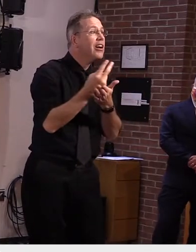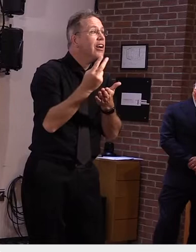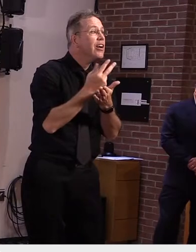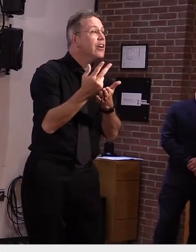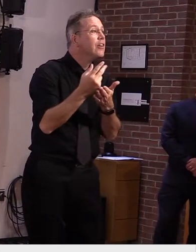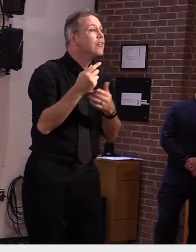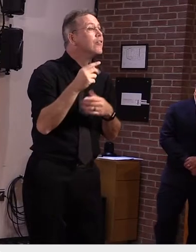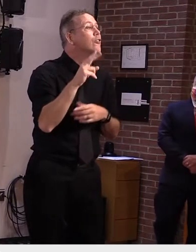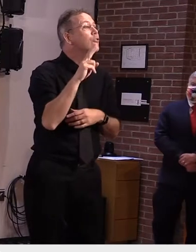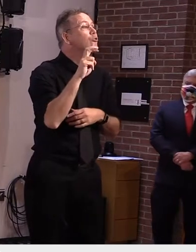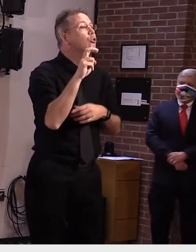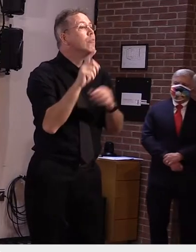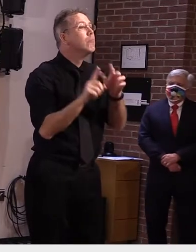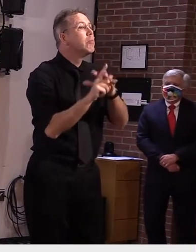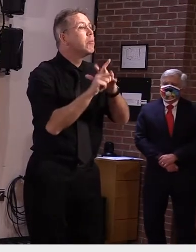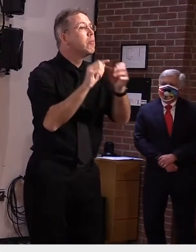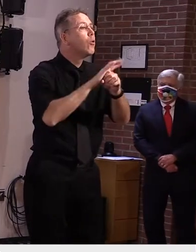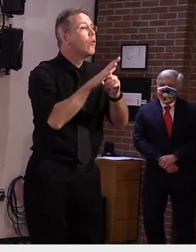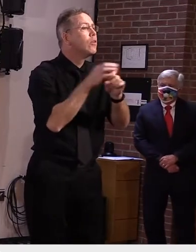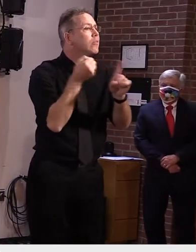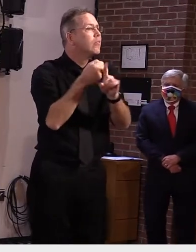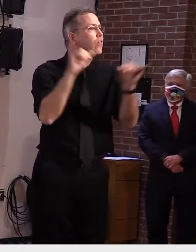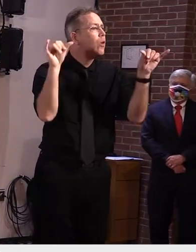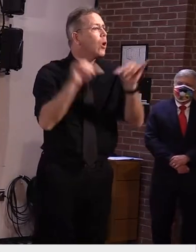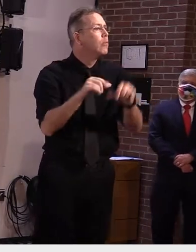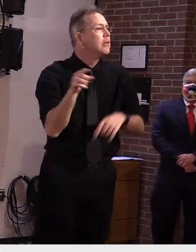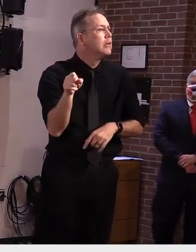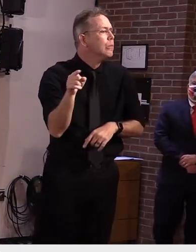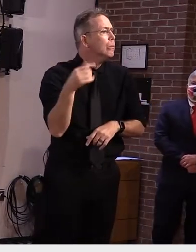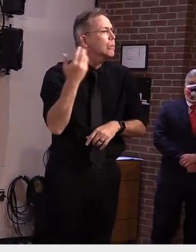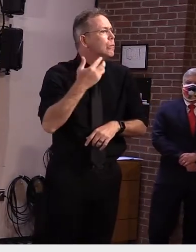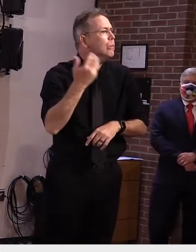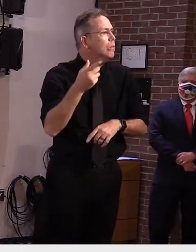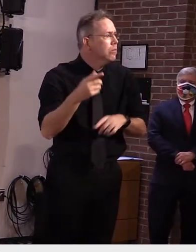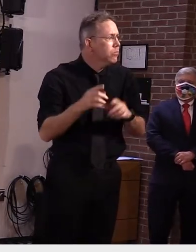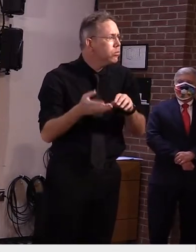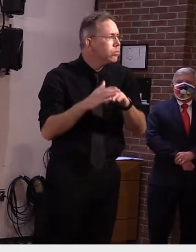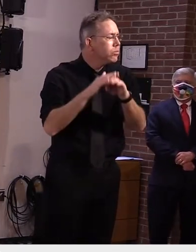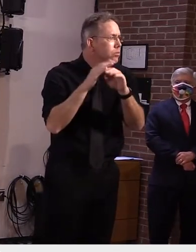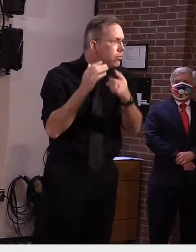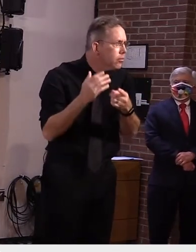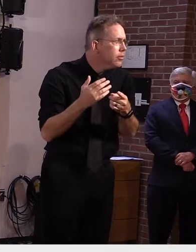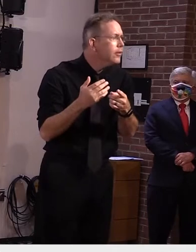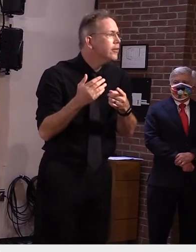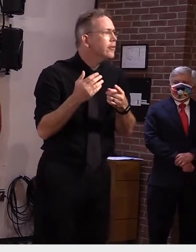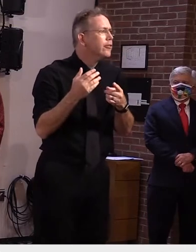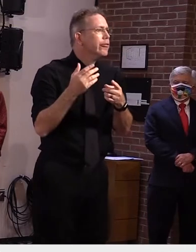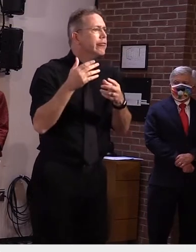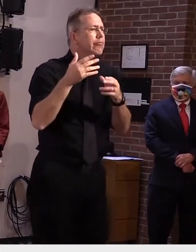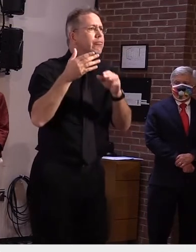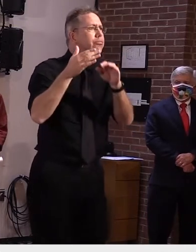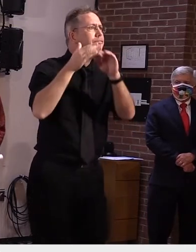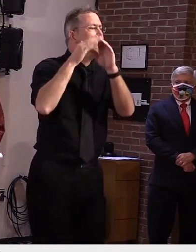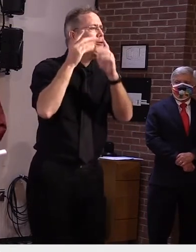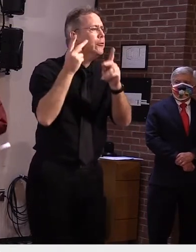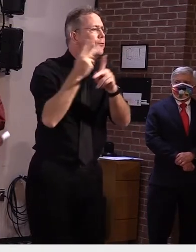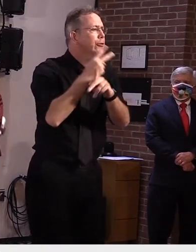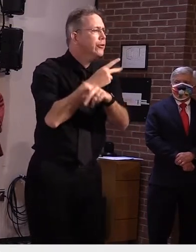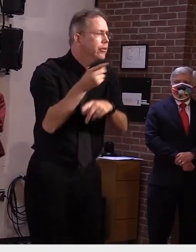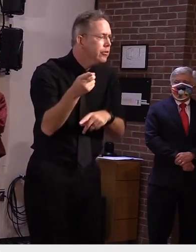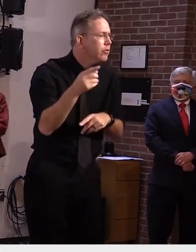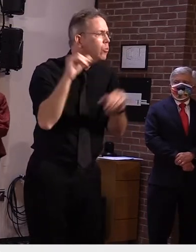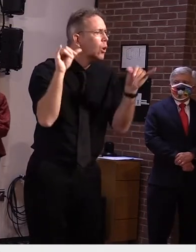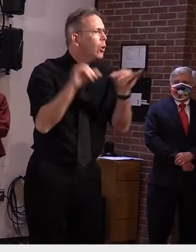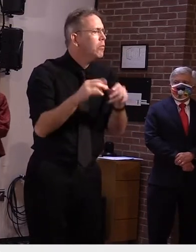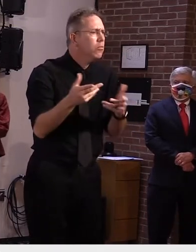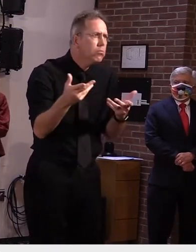and we've seen the uptick in other states as well we haven't seen that dramatic of an increase we expected to have some